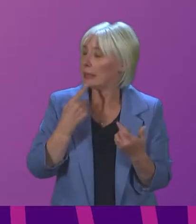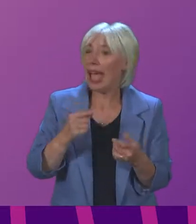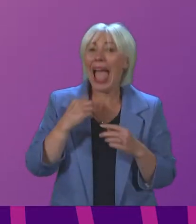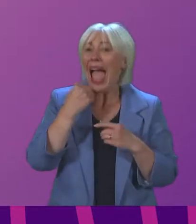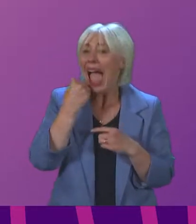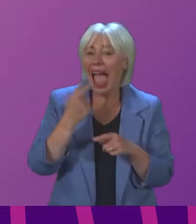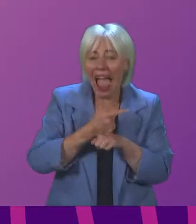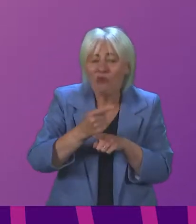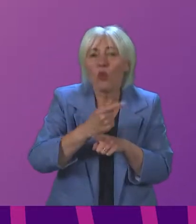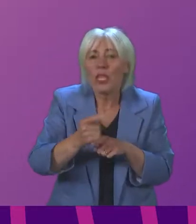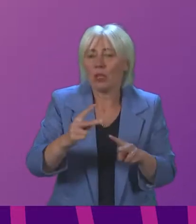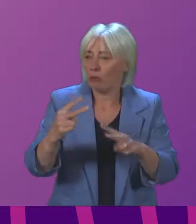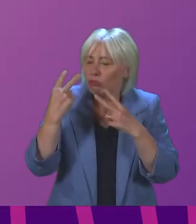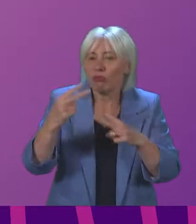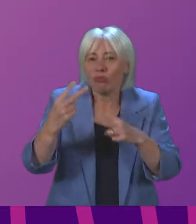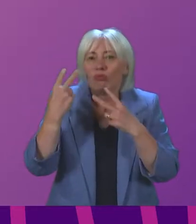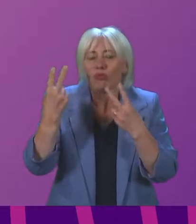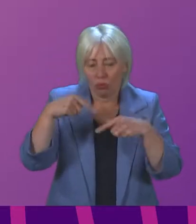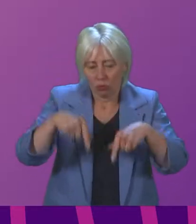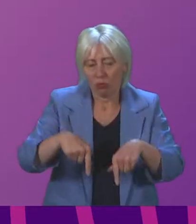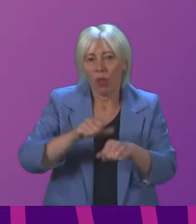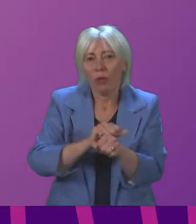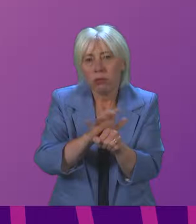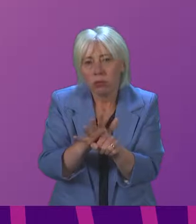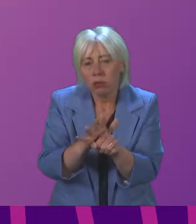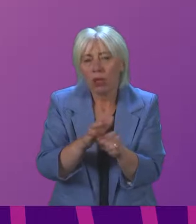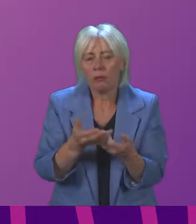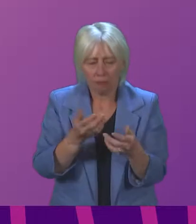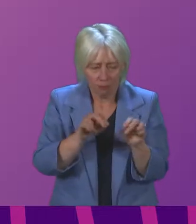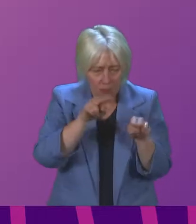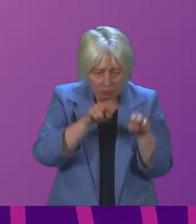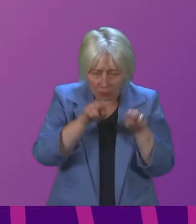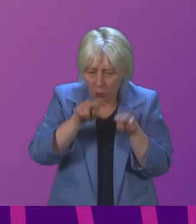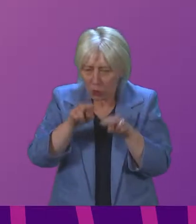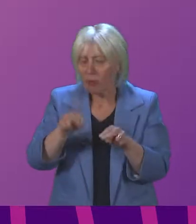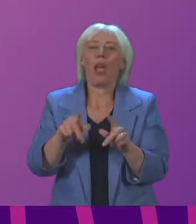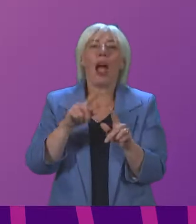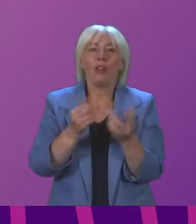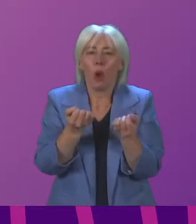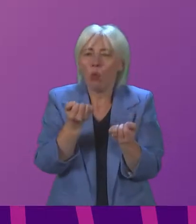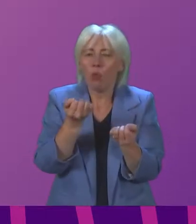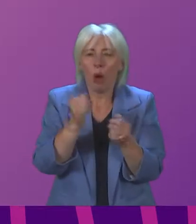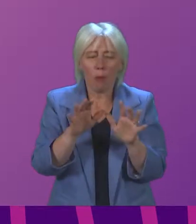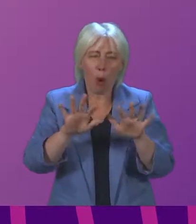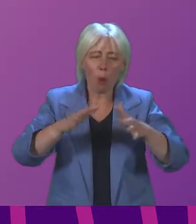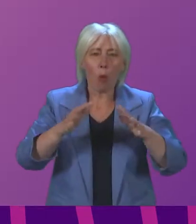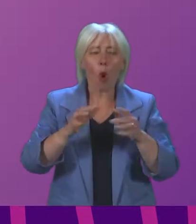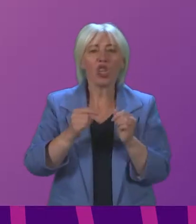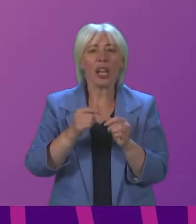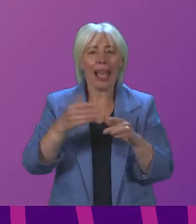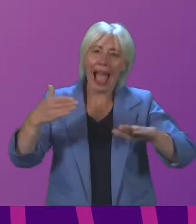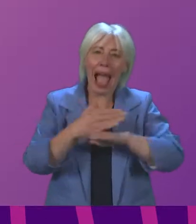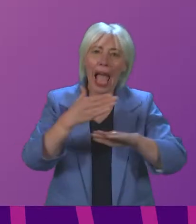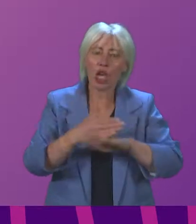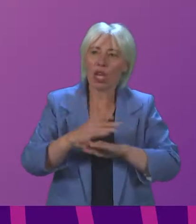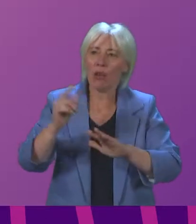weekly basis, on the basis of assessing the case for proportionate action in the context of